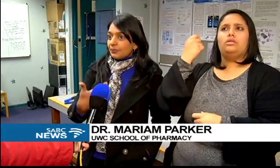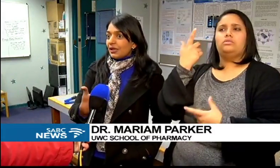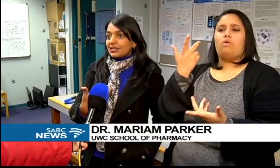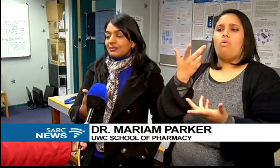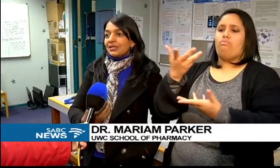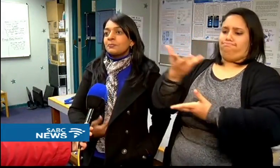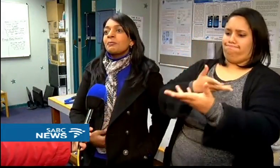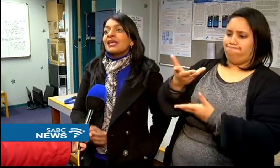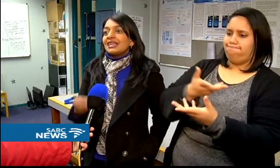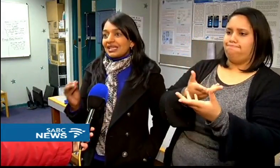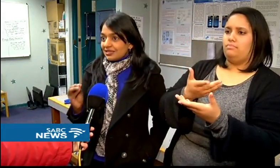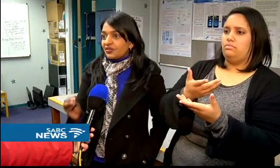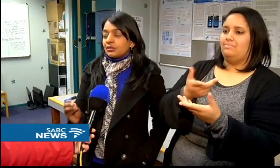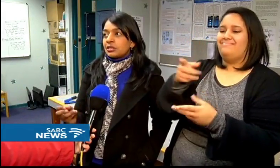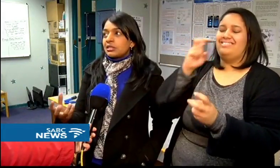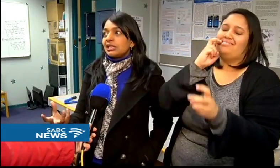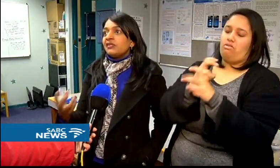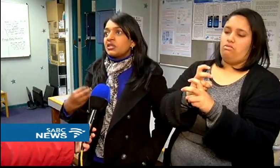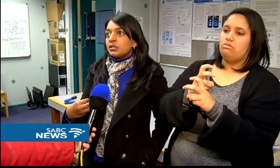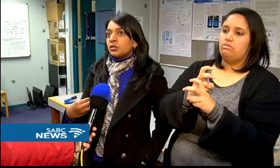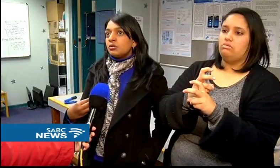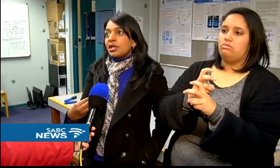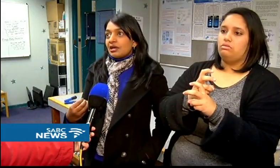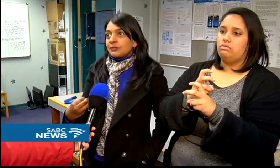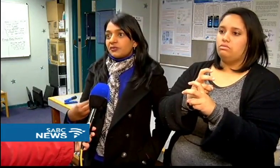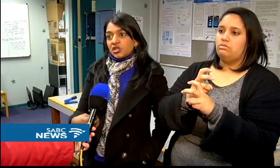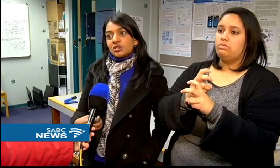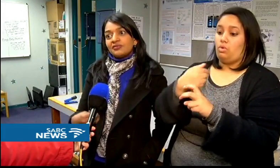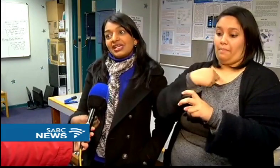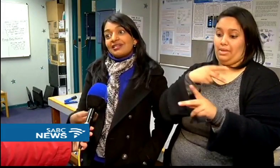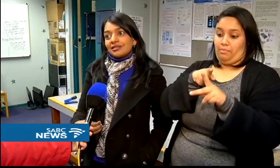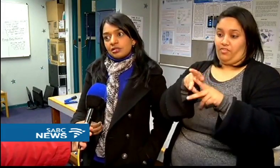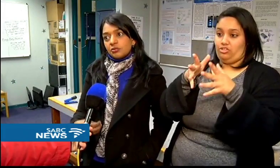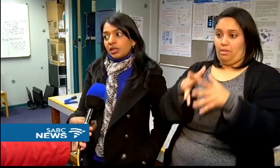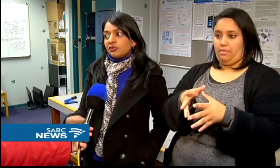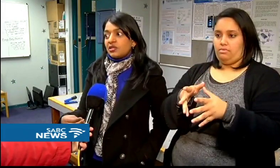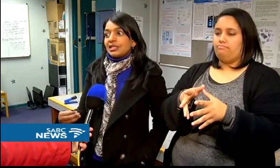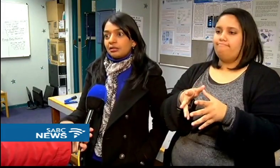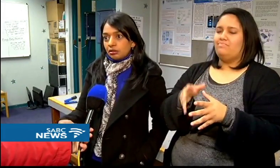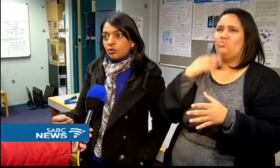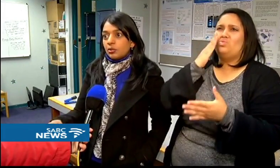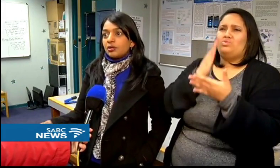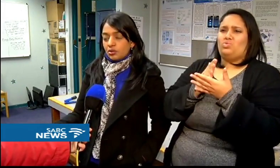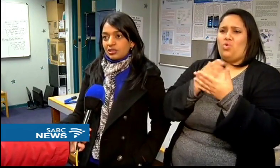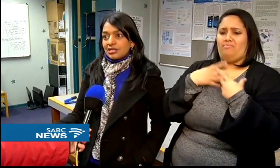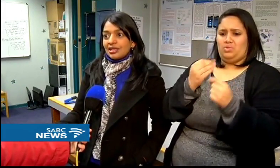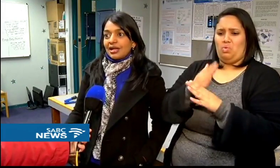talk it back to me, that's difficult. Because it leaves you, as a professional, very uncertain whether you've done your work or not.